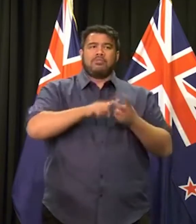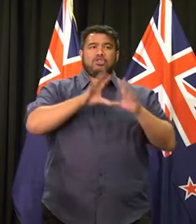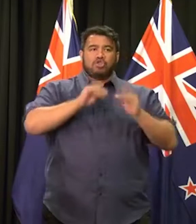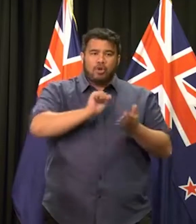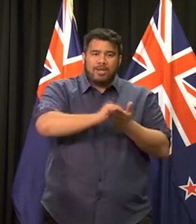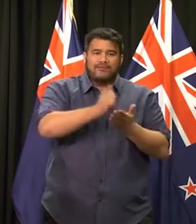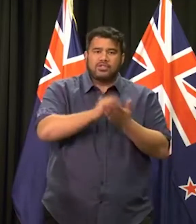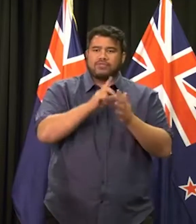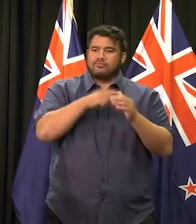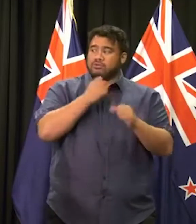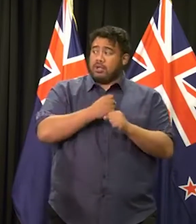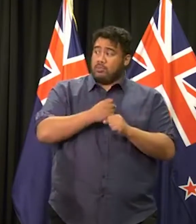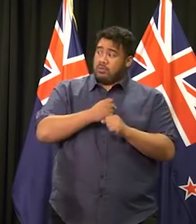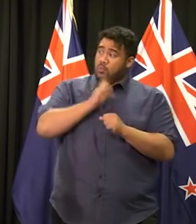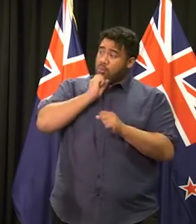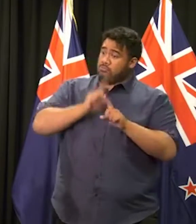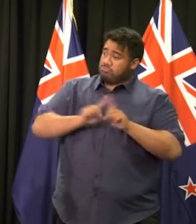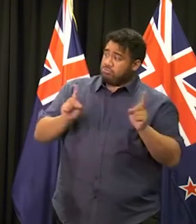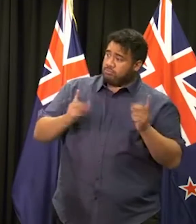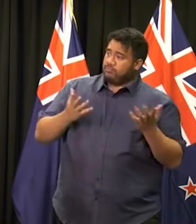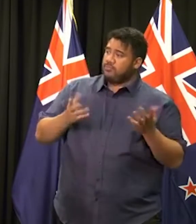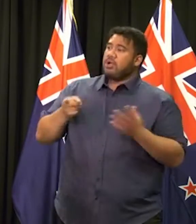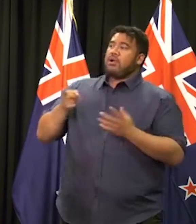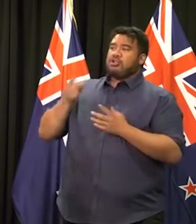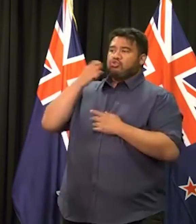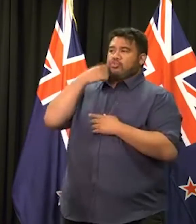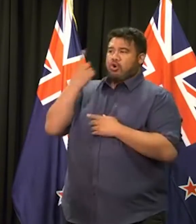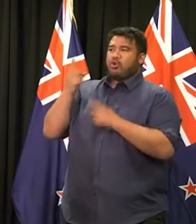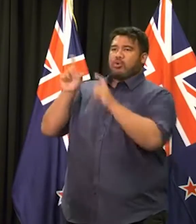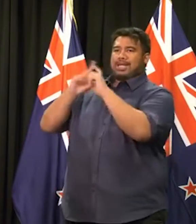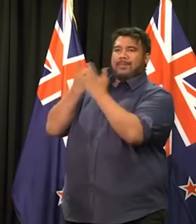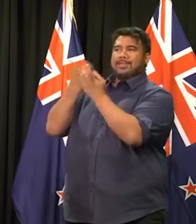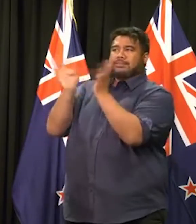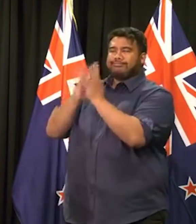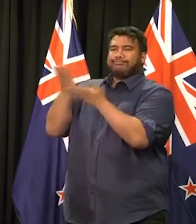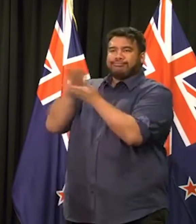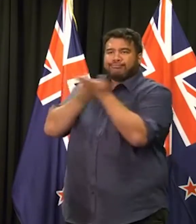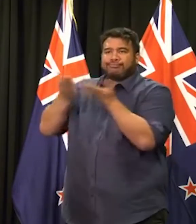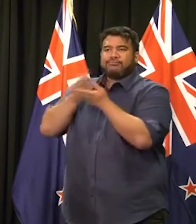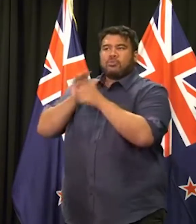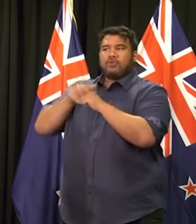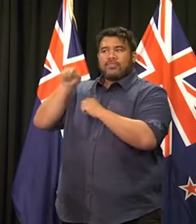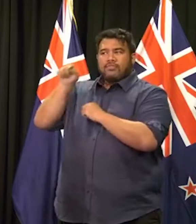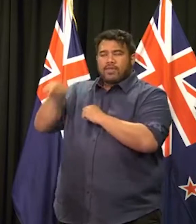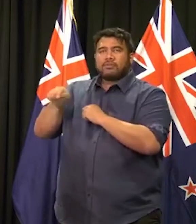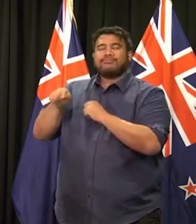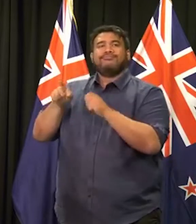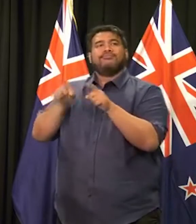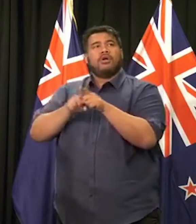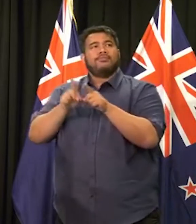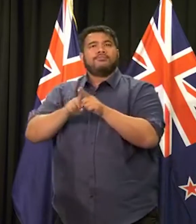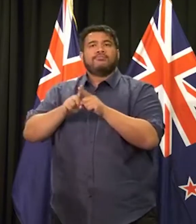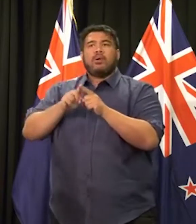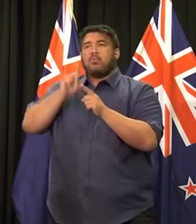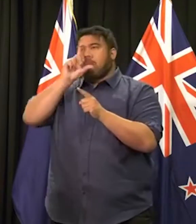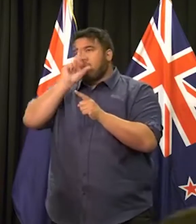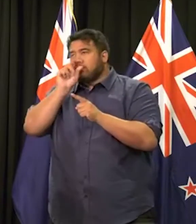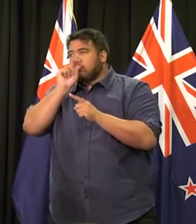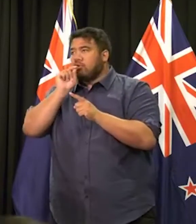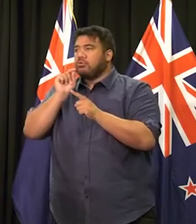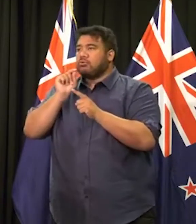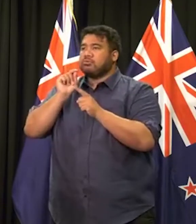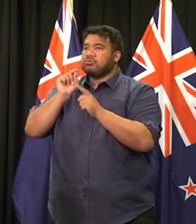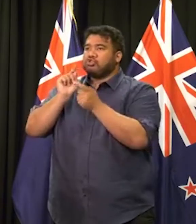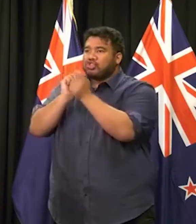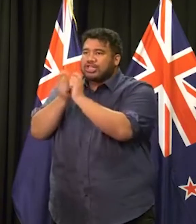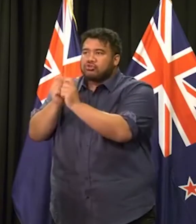will have a conversation at Cabinet tomorrow, a discussion around any potential reform.